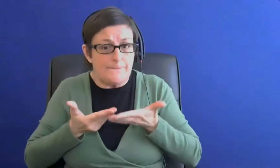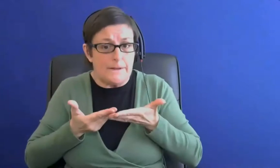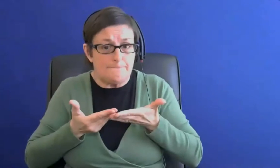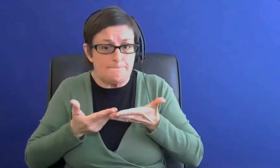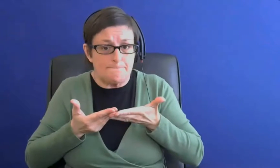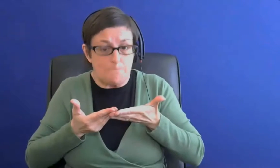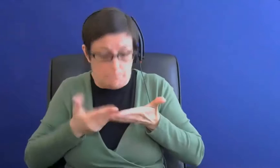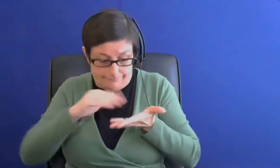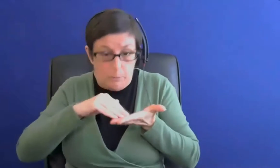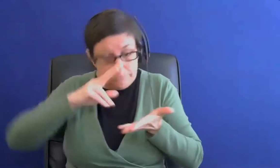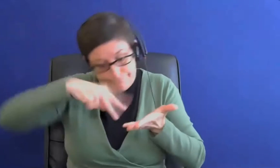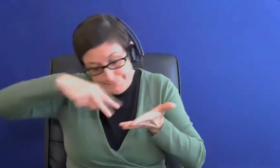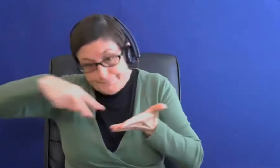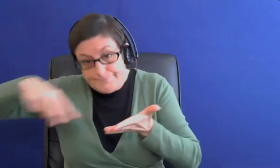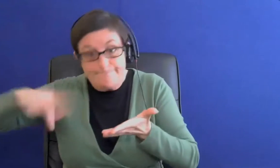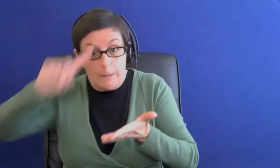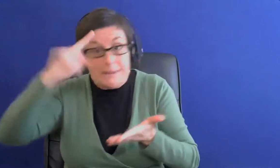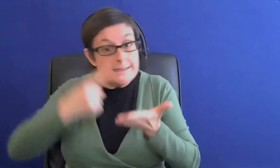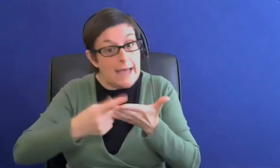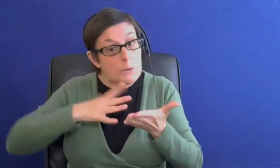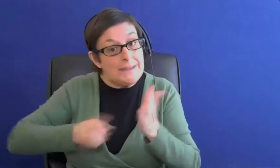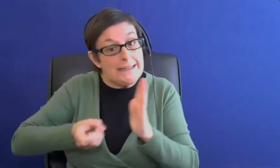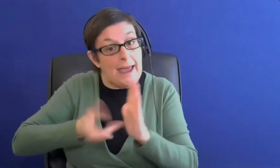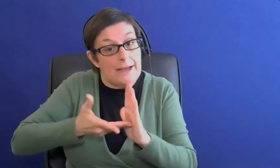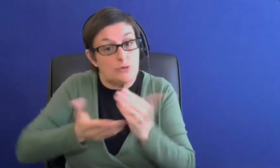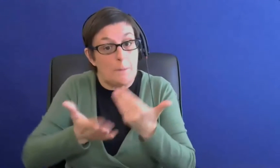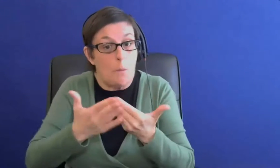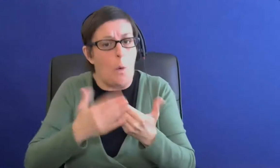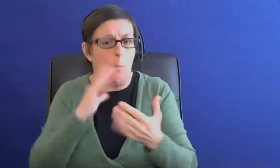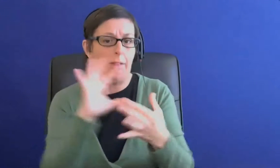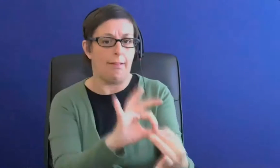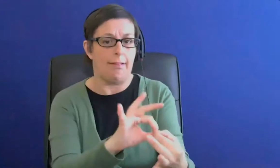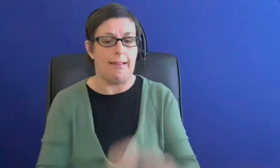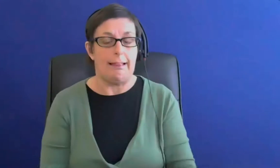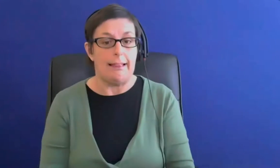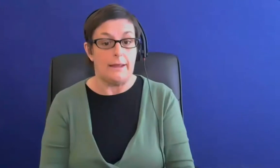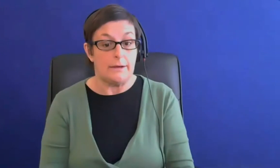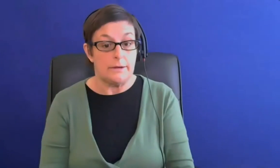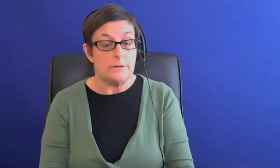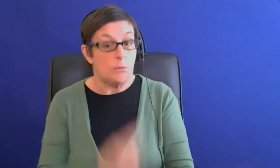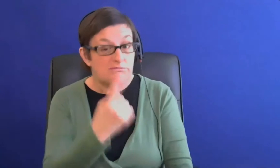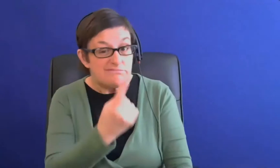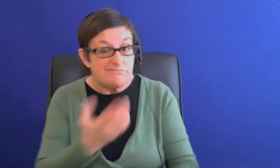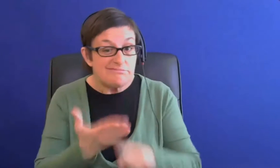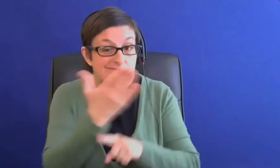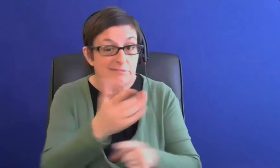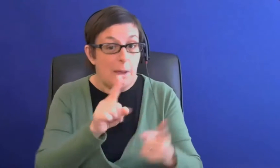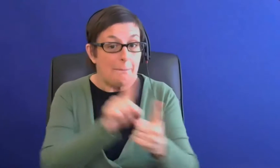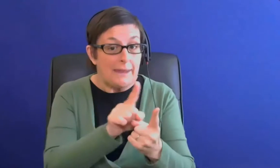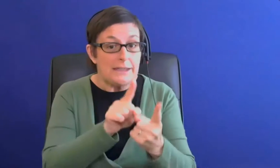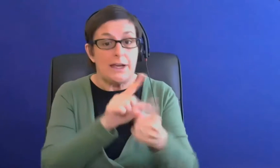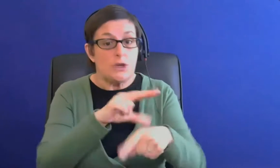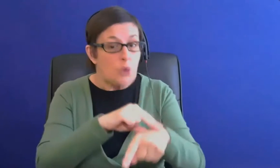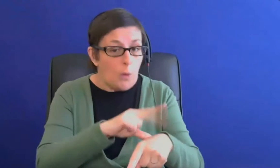extra but if you were going initially to get some evidence then that form is is really helpful because it does ensure that